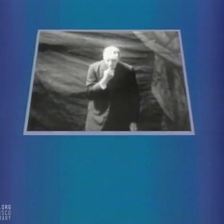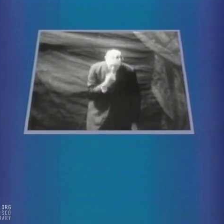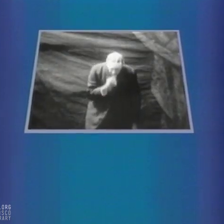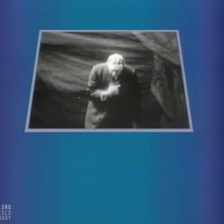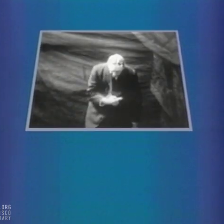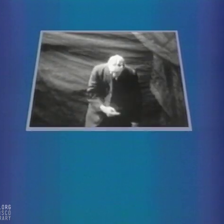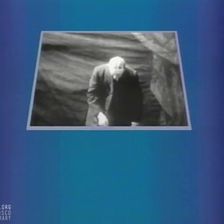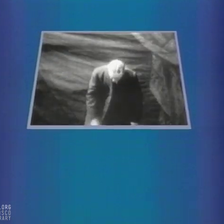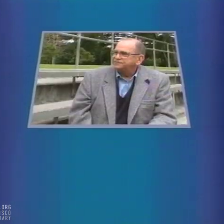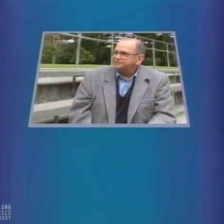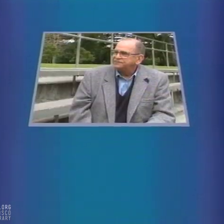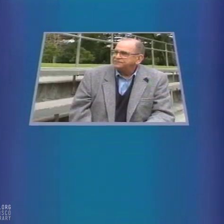Transcribed